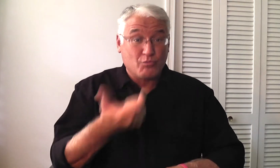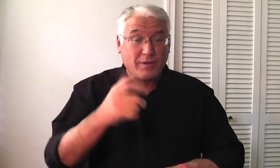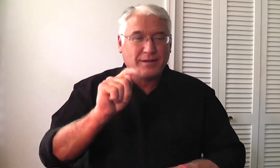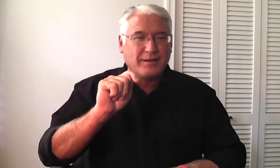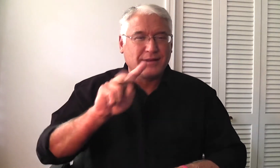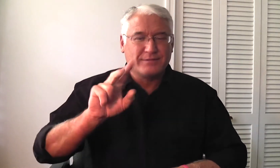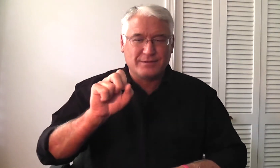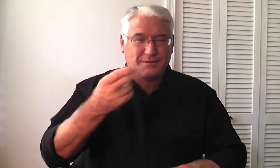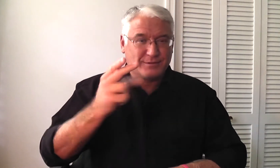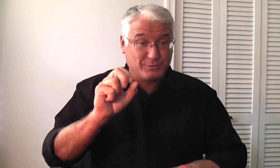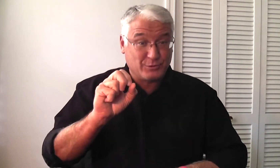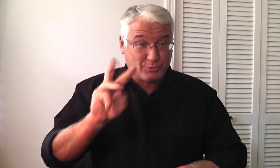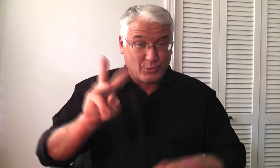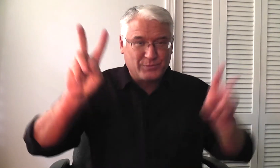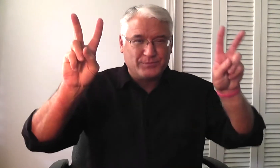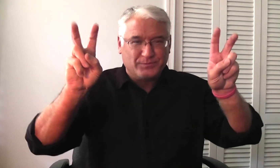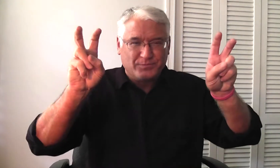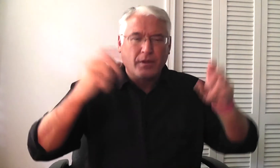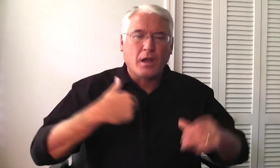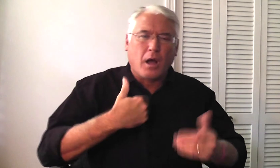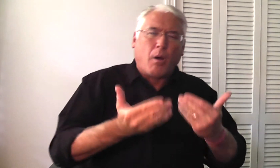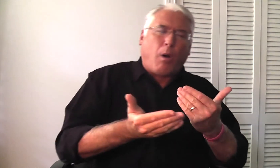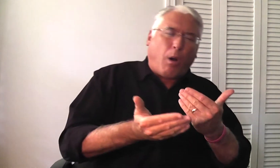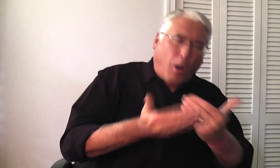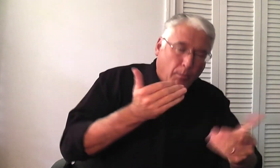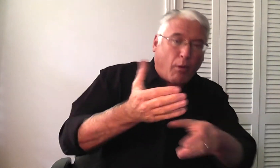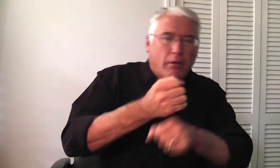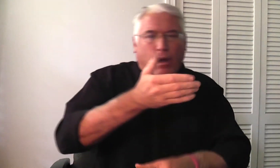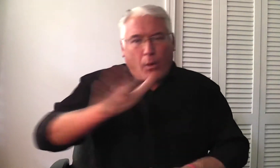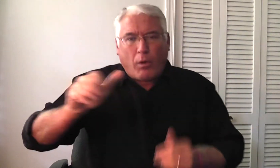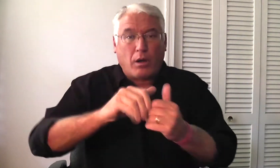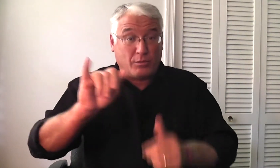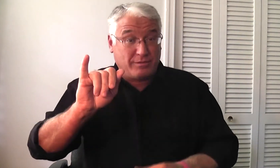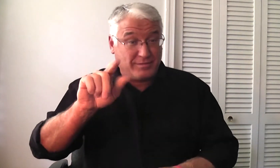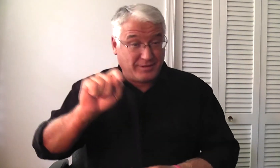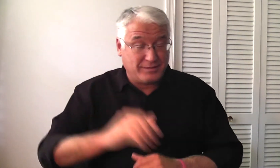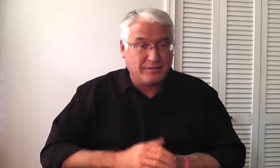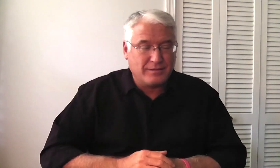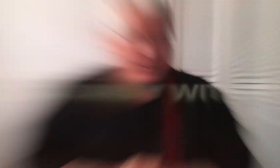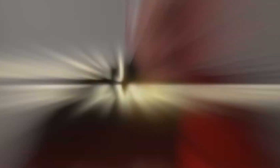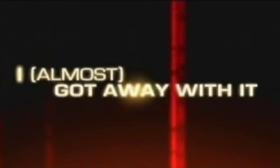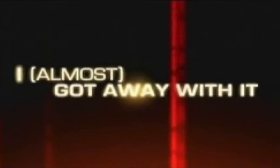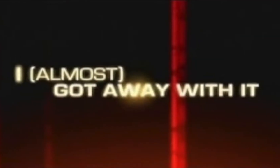I like to watch a TV show. It's called I Almost Got Away With It.